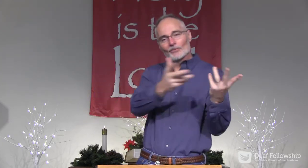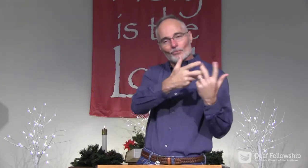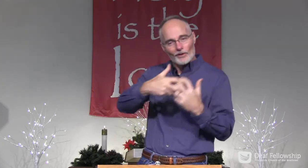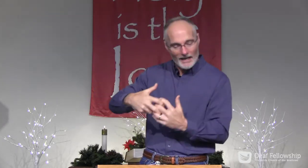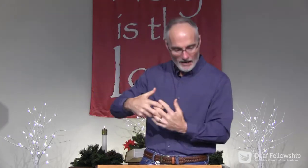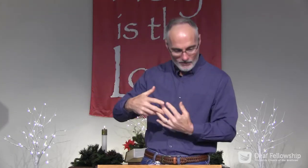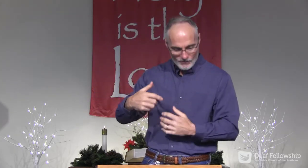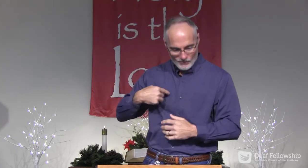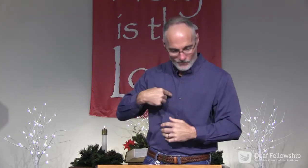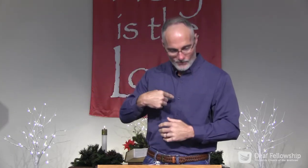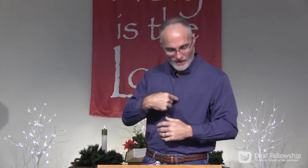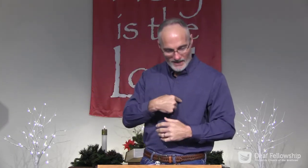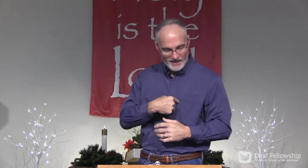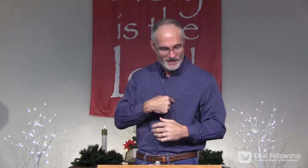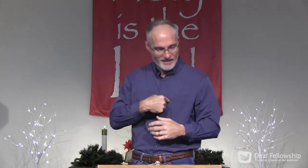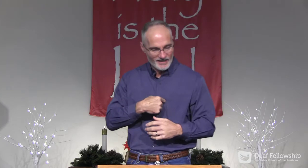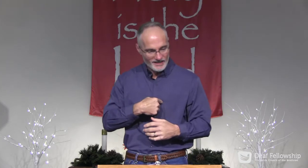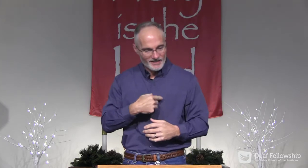We need everything to work out.